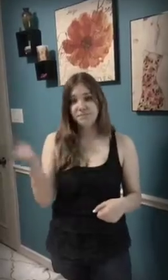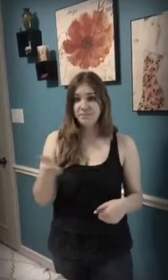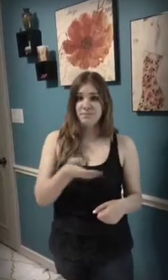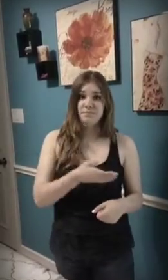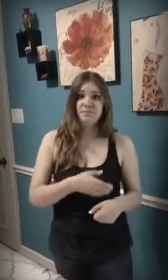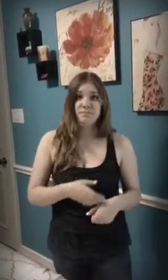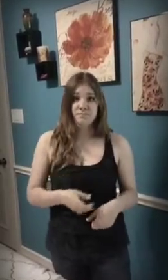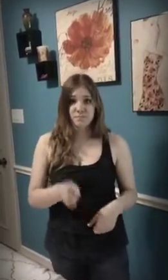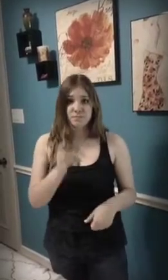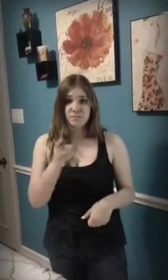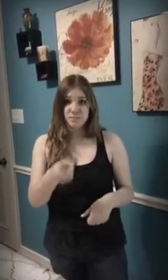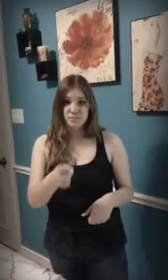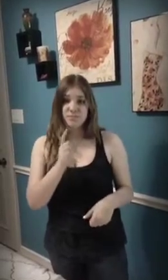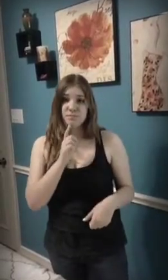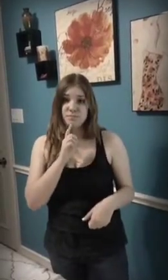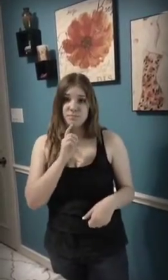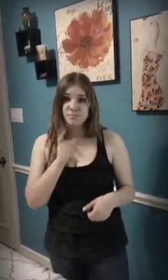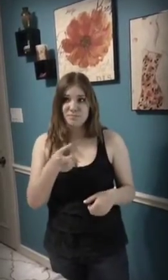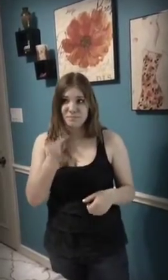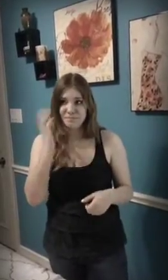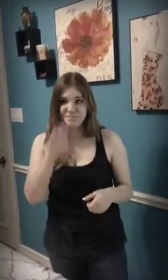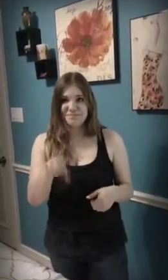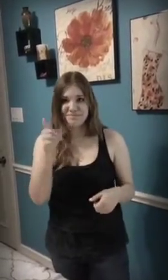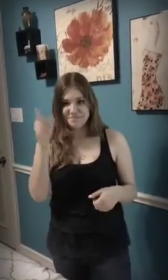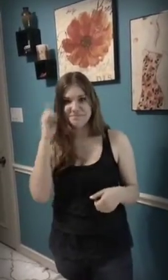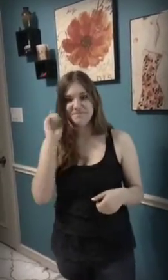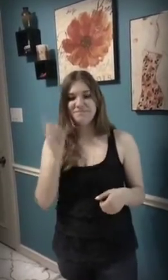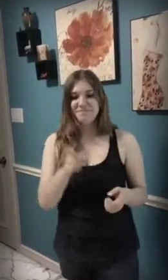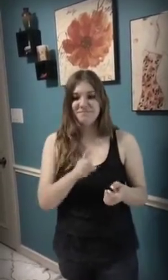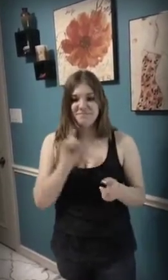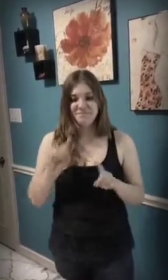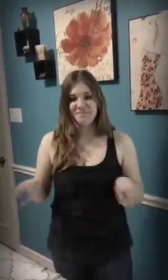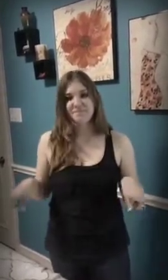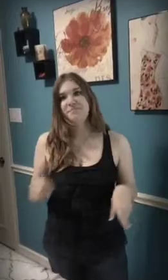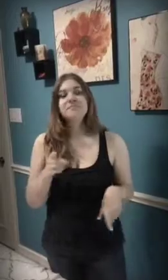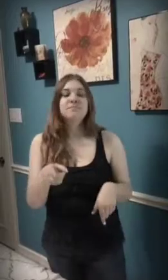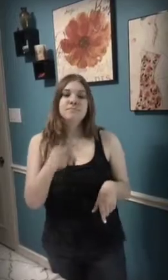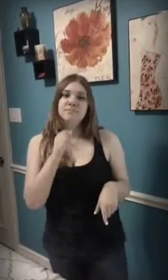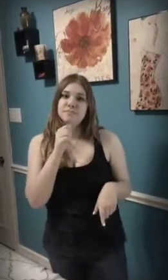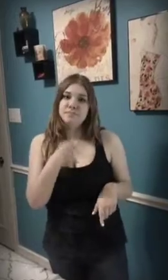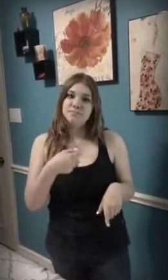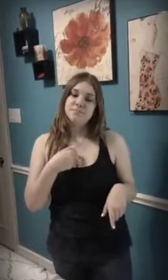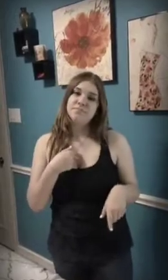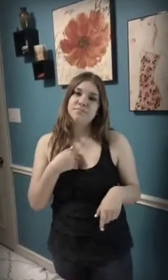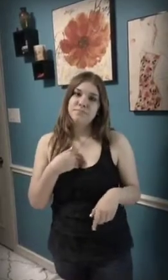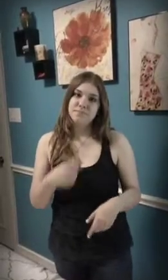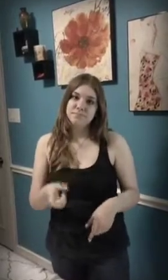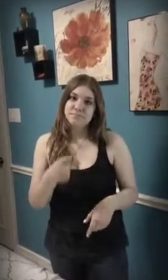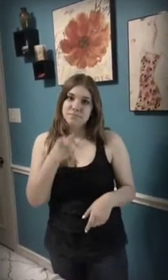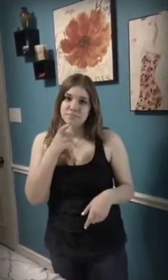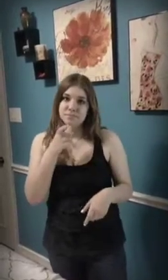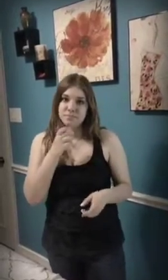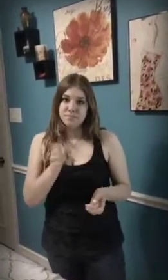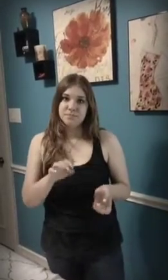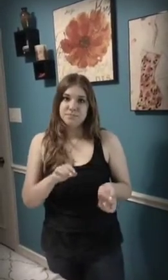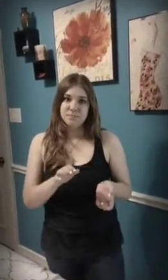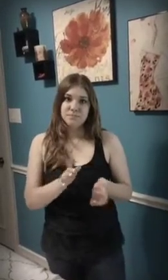anything And who cares if you disagree? Who you disagree? You are not me who made you king